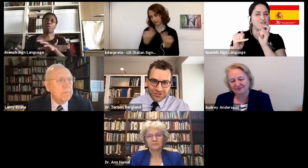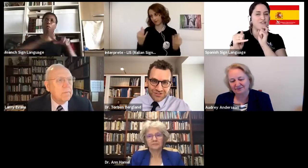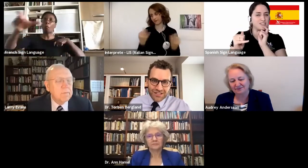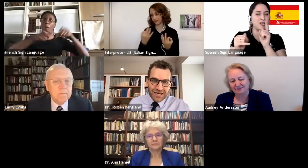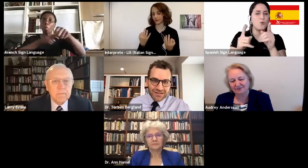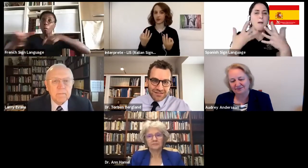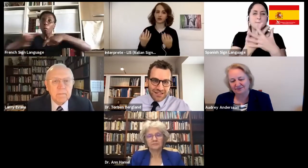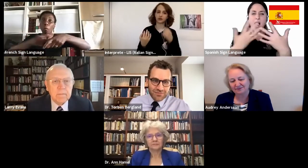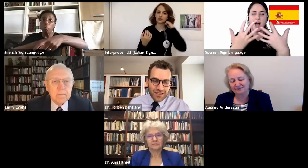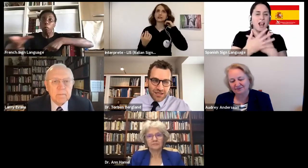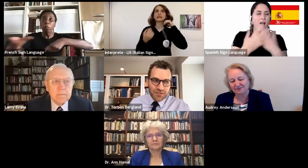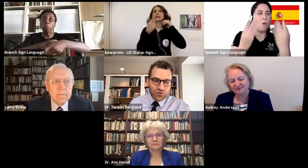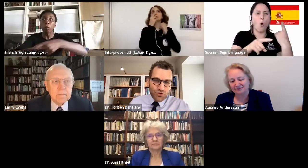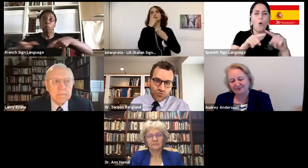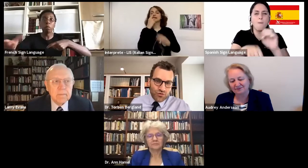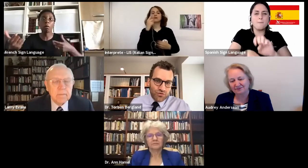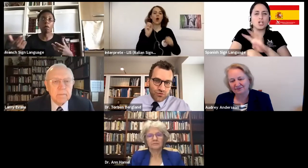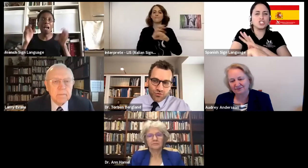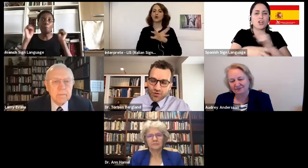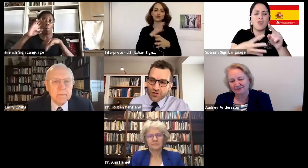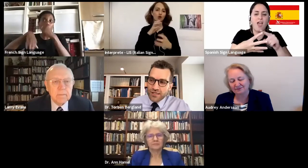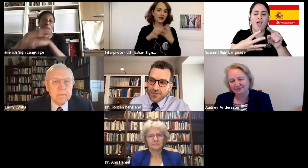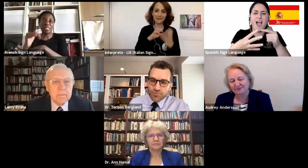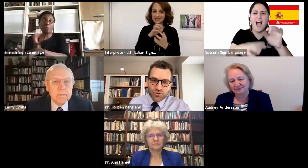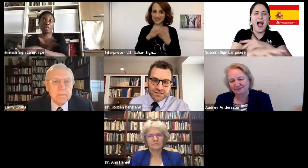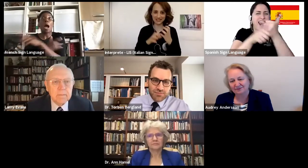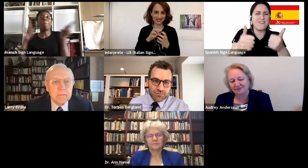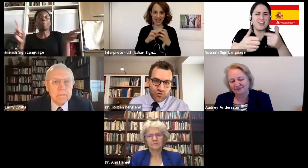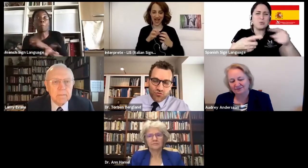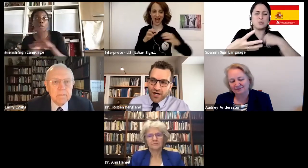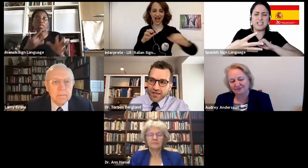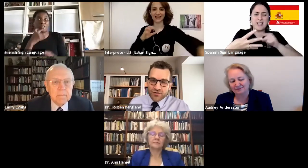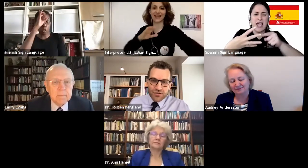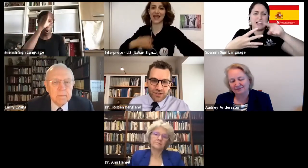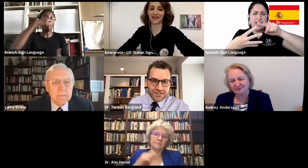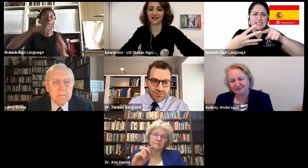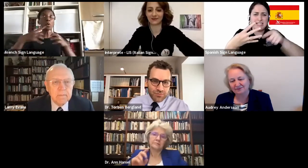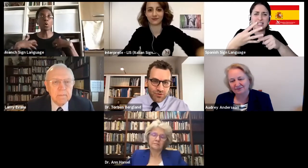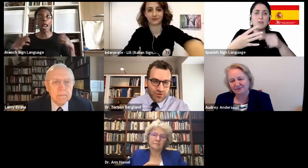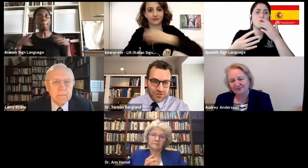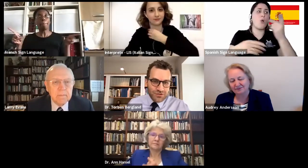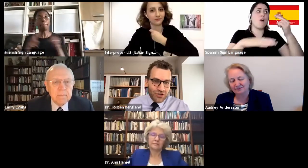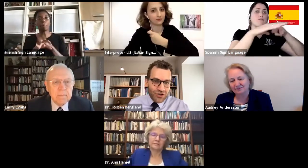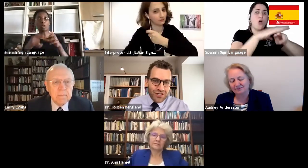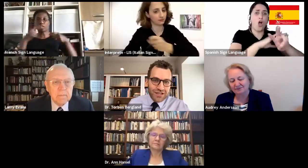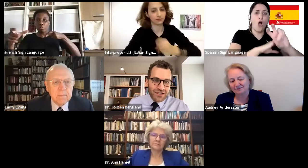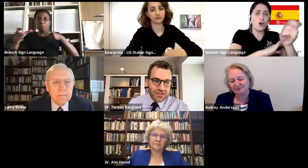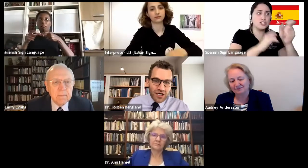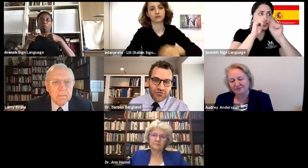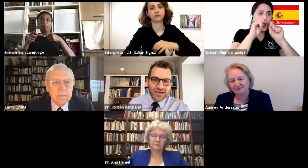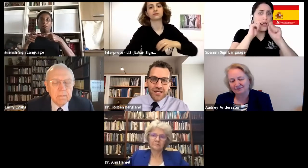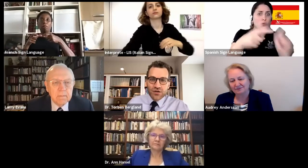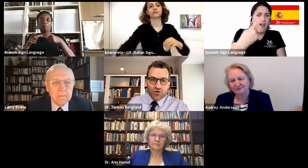emotions at the same time. And if you go to a funeral, you can see people crying. You can see people talking,